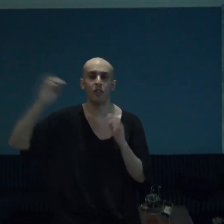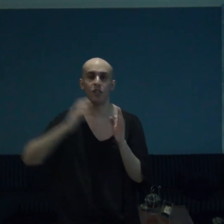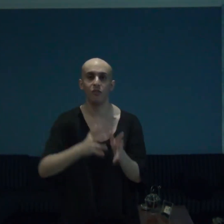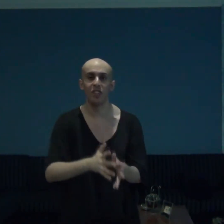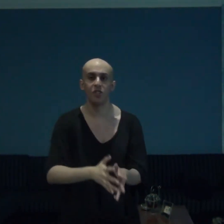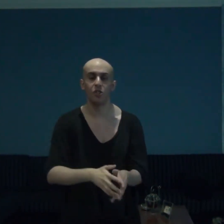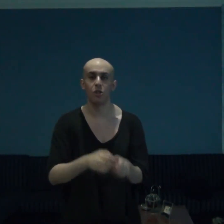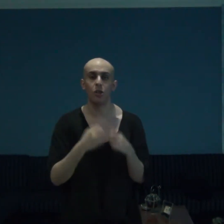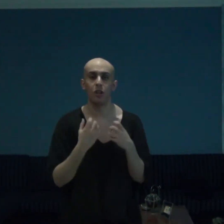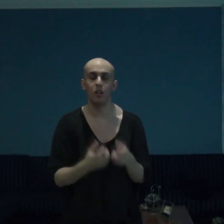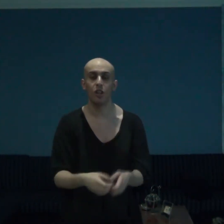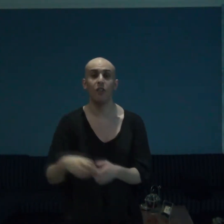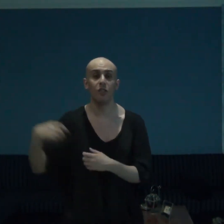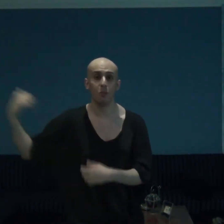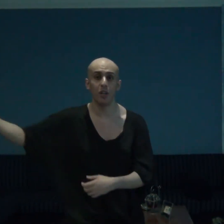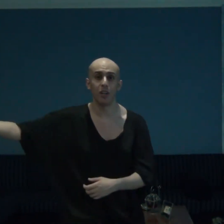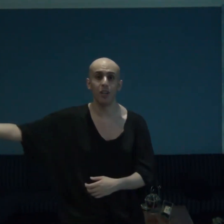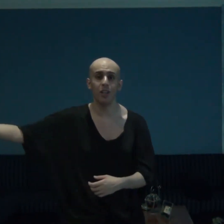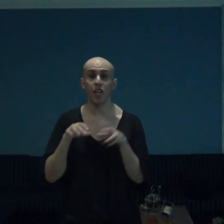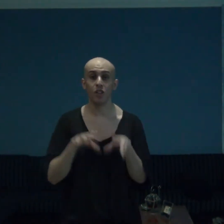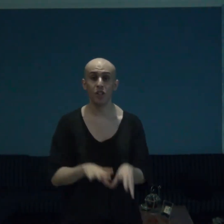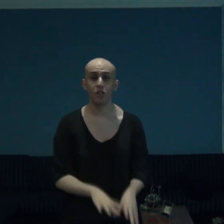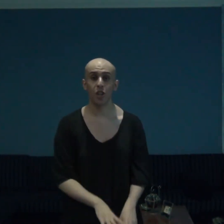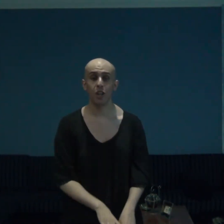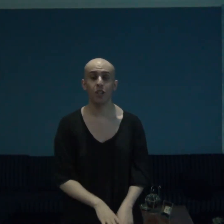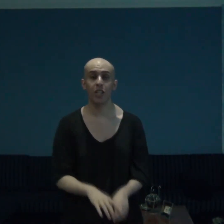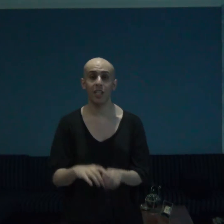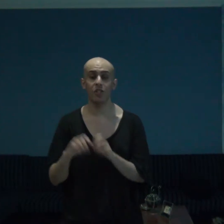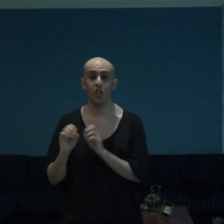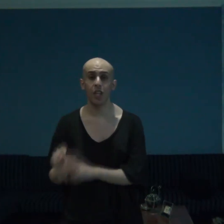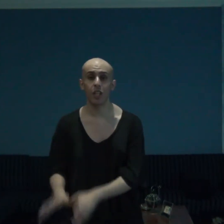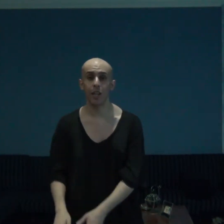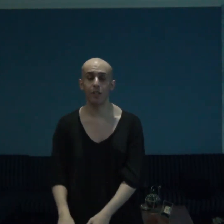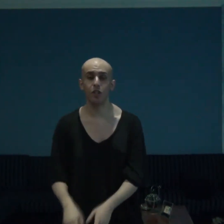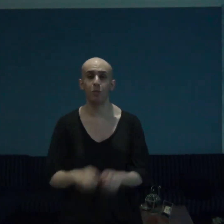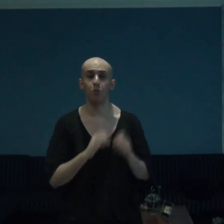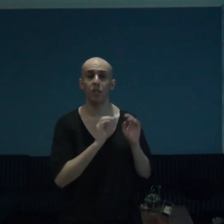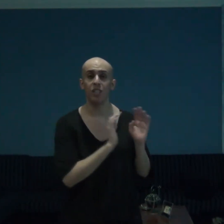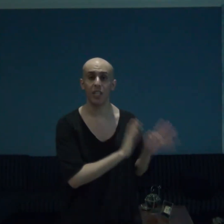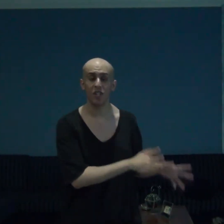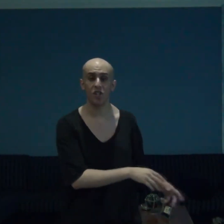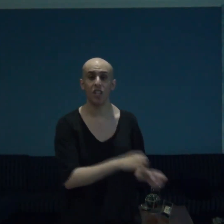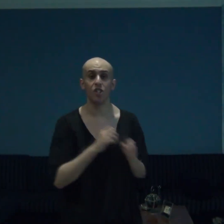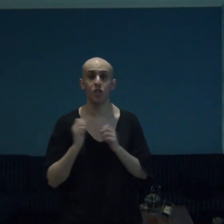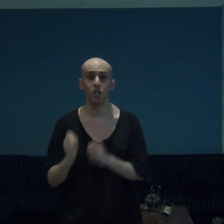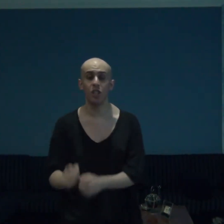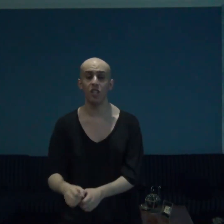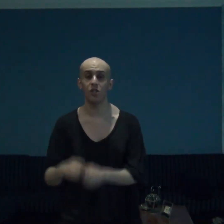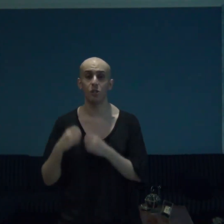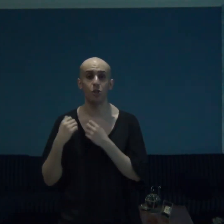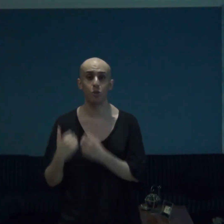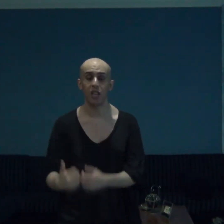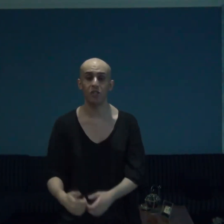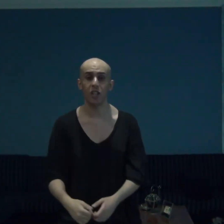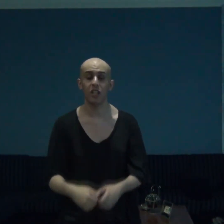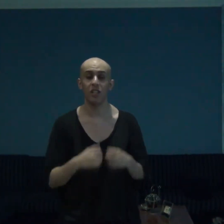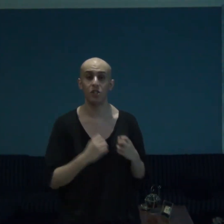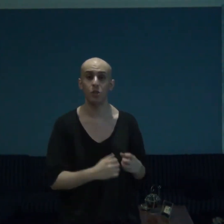the conviction story arc of the manga and this tale guys and gals between Guts and Jill is so tragic yet so